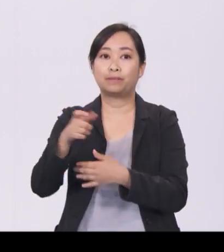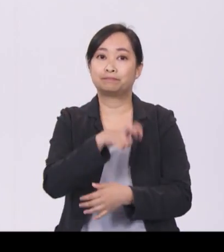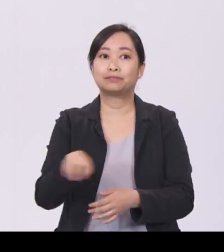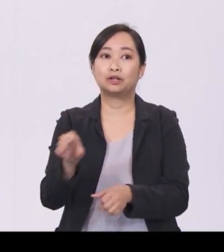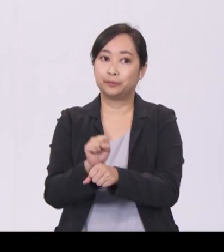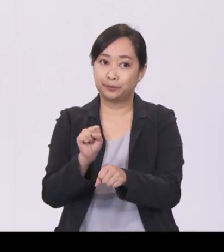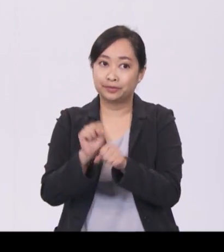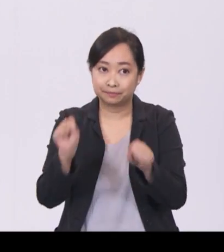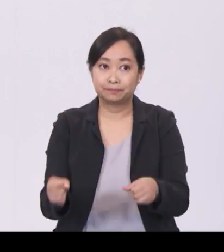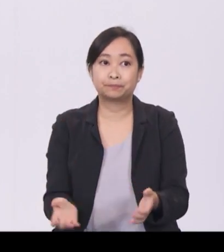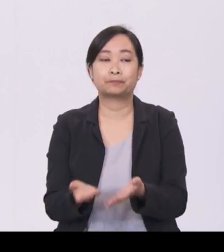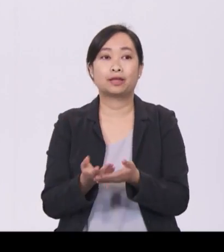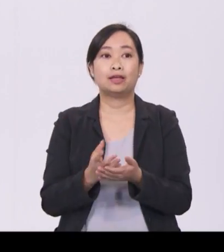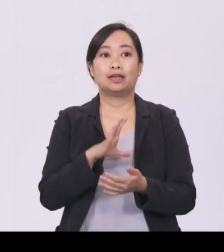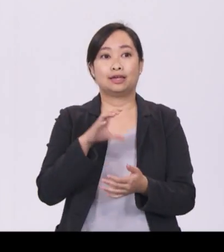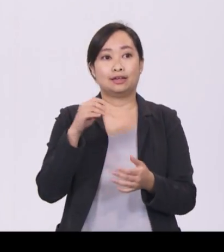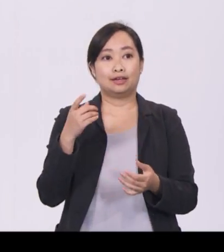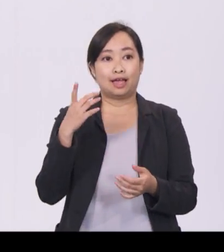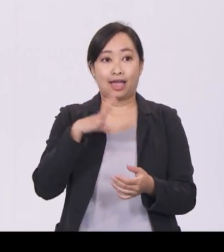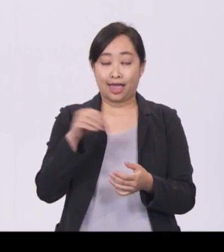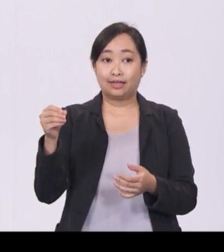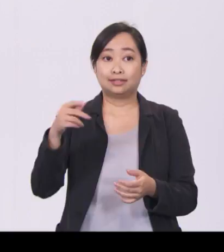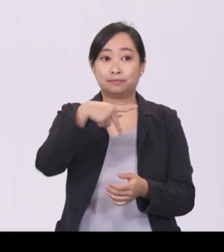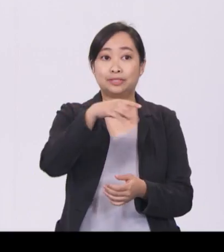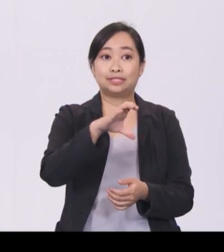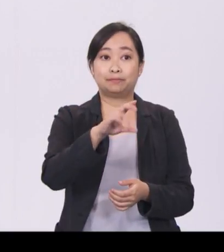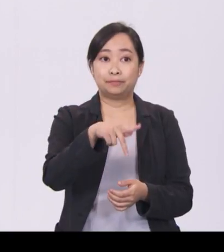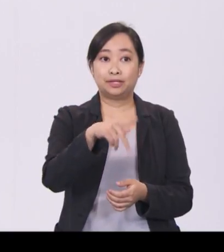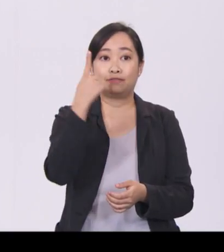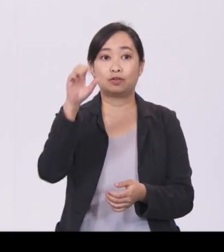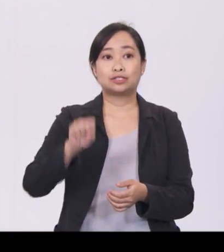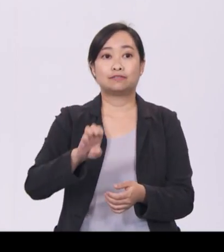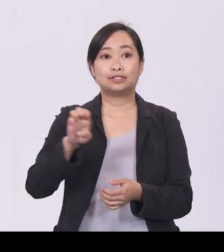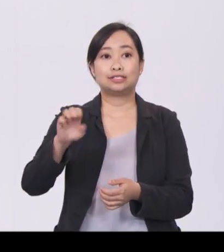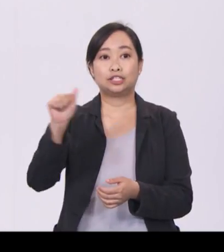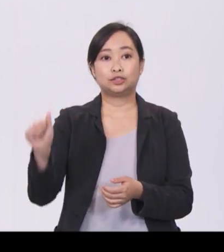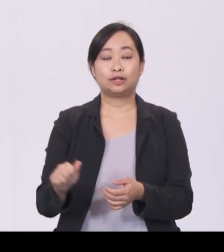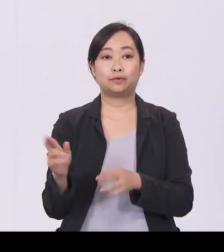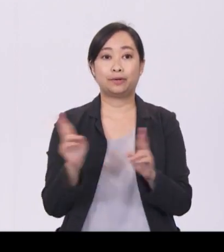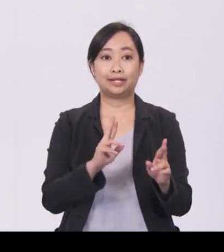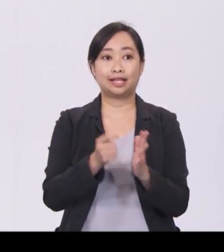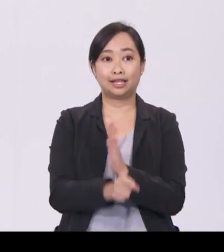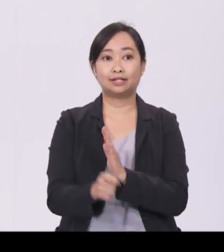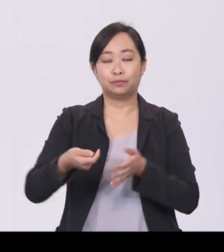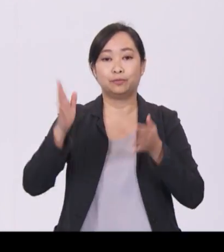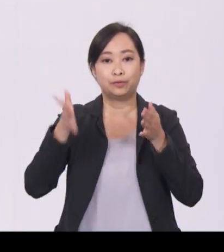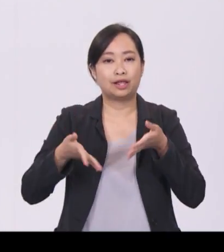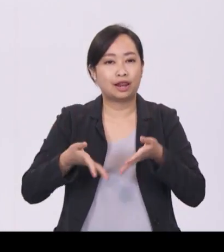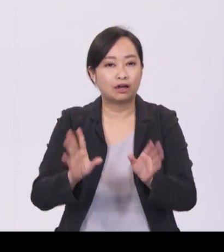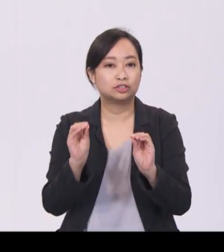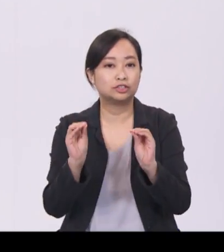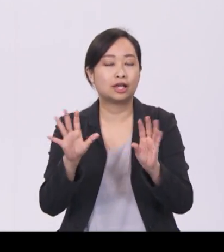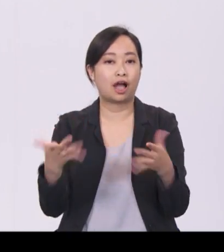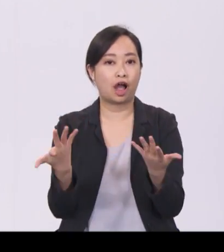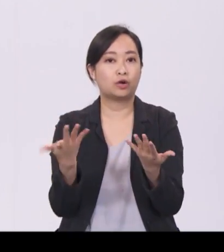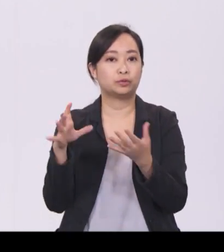Talent will equip Singaporeans with the know-how to do well regionally. For our corporate leaders,